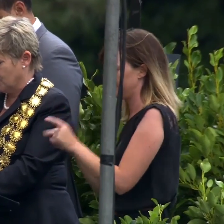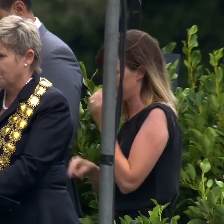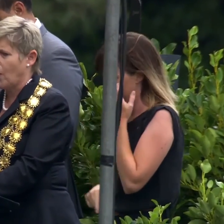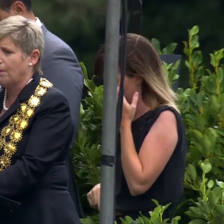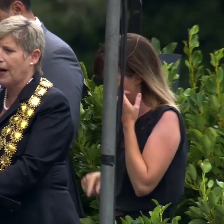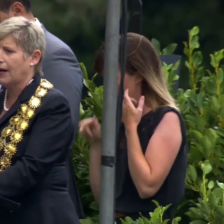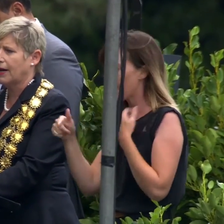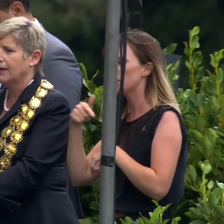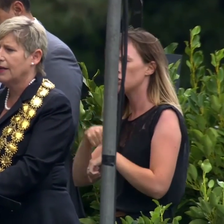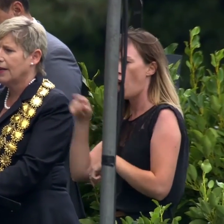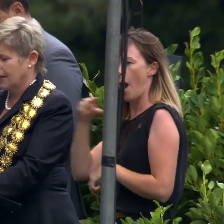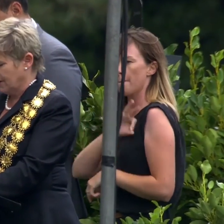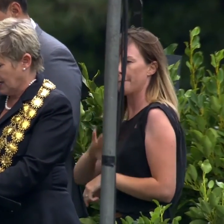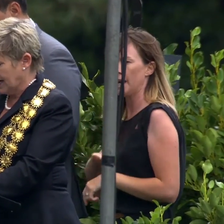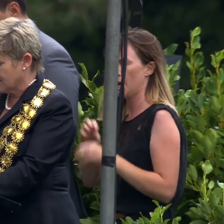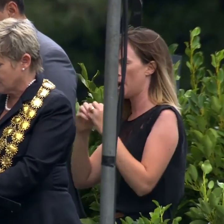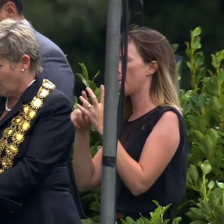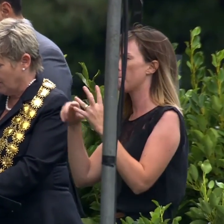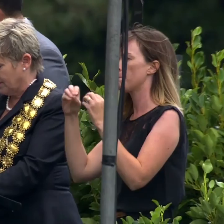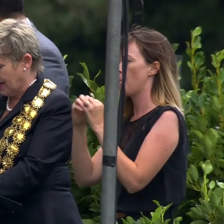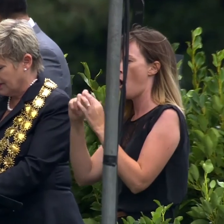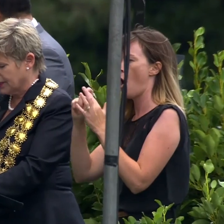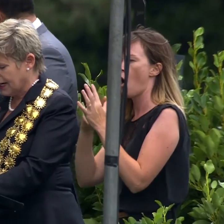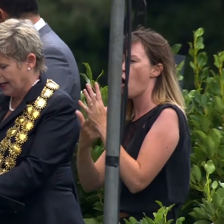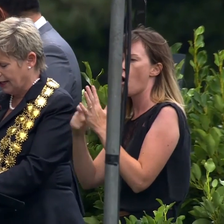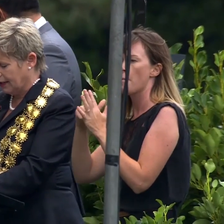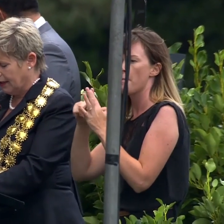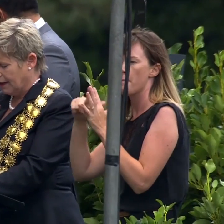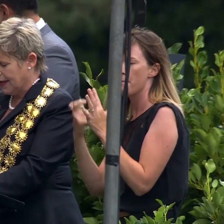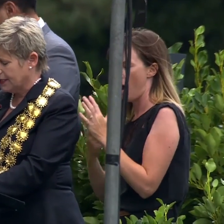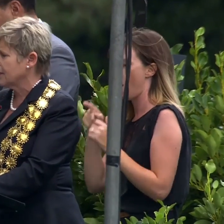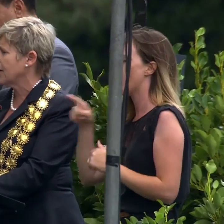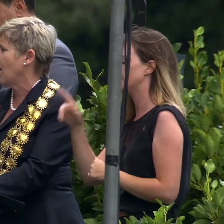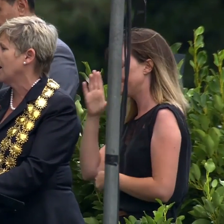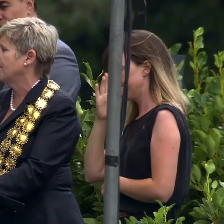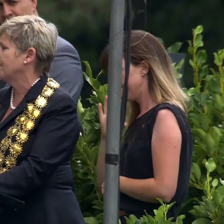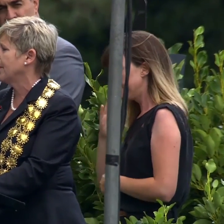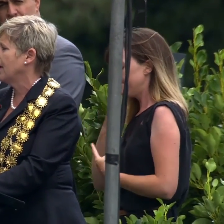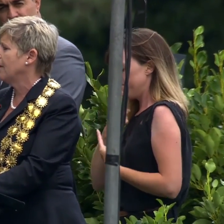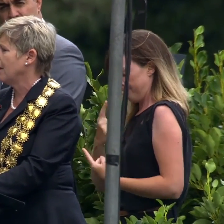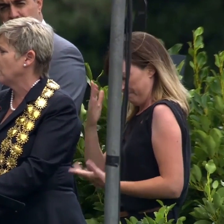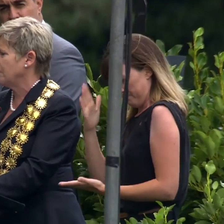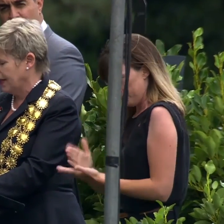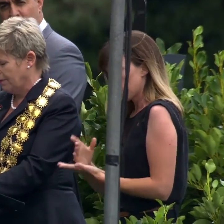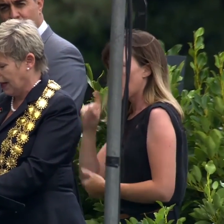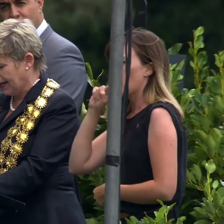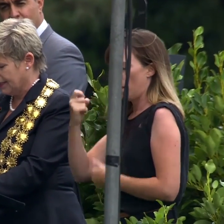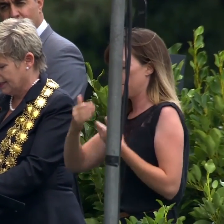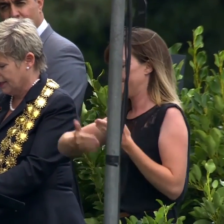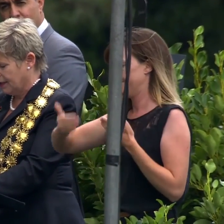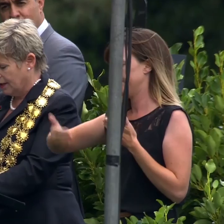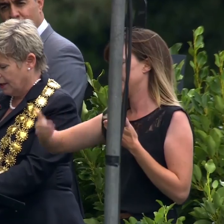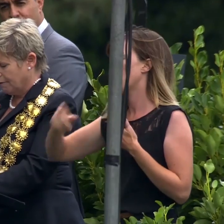time, Sir Bob Parker, giving a solemn undertaking that in time, there would be a